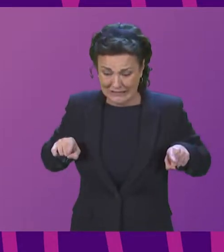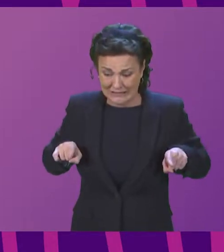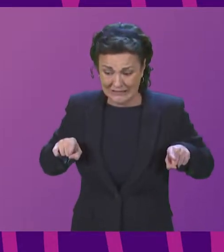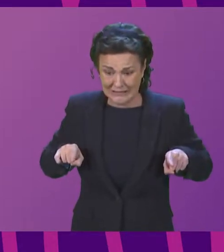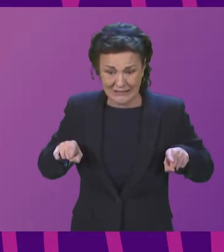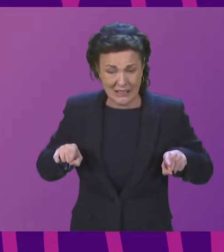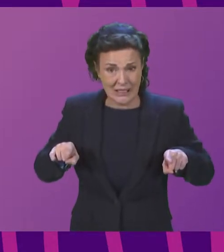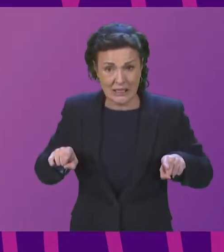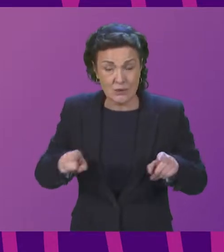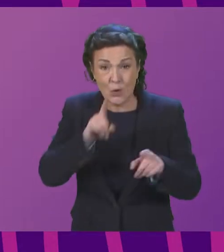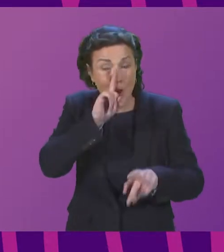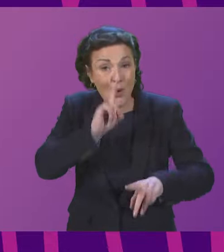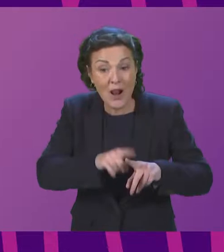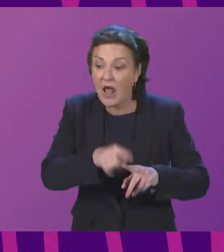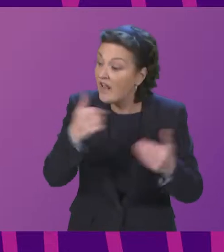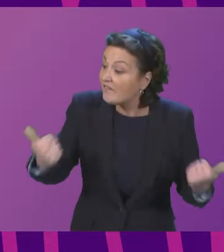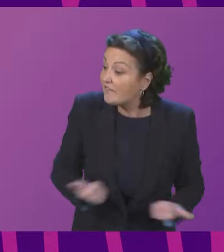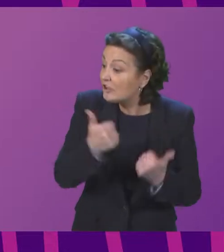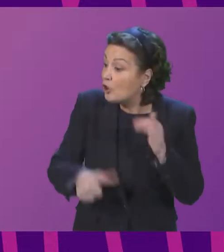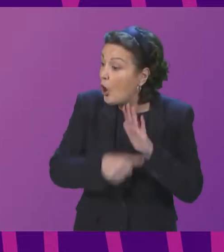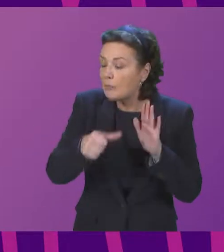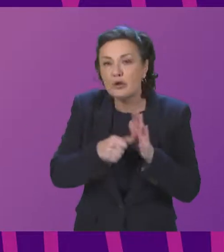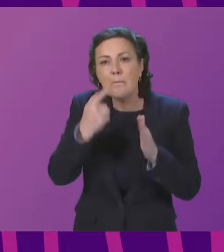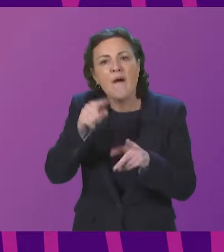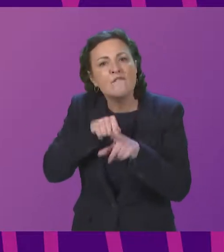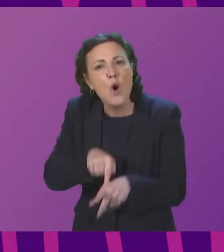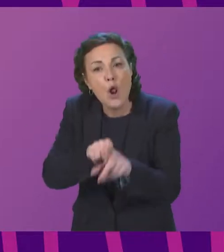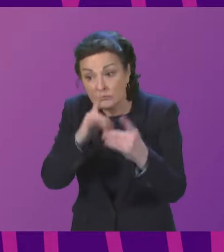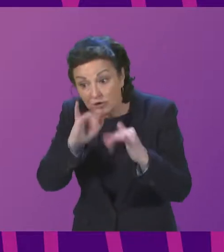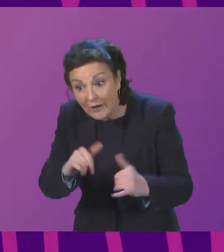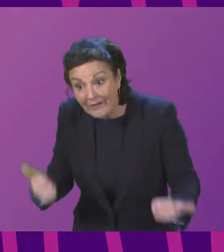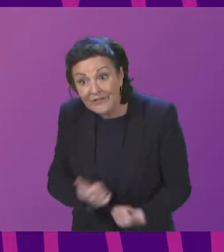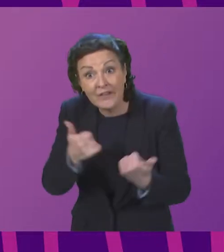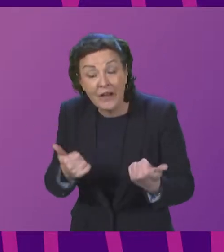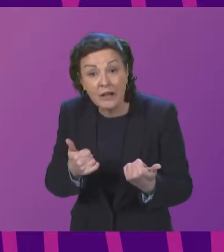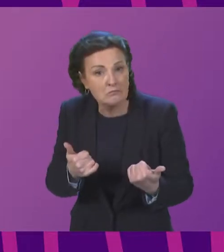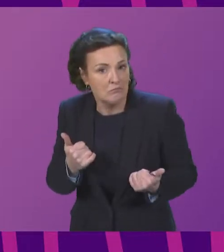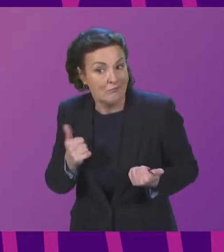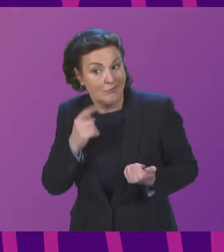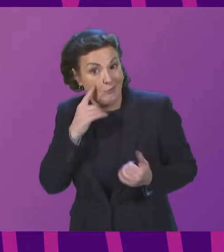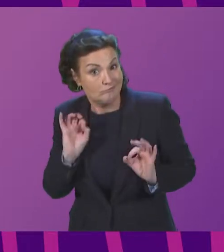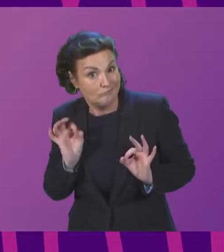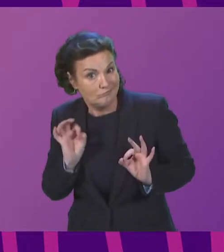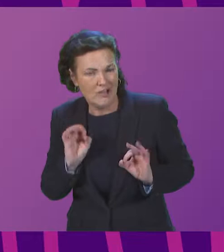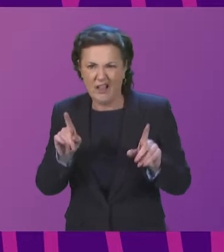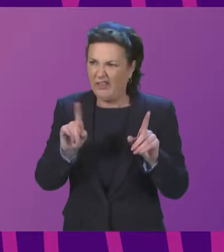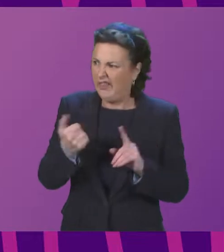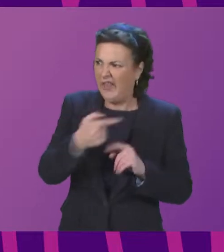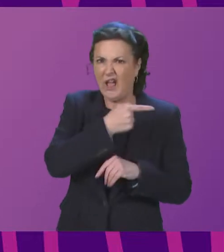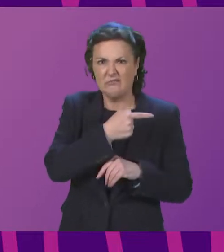follow-up to establish whether issues have arisen uh a denial of the